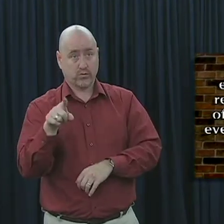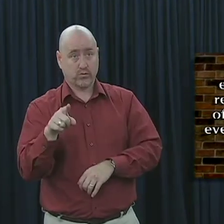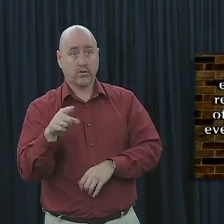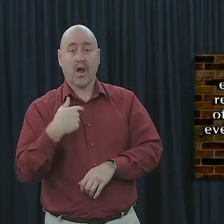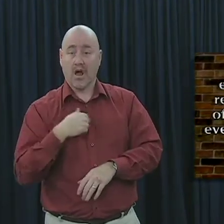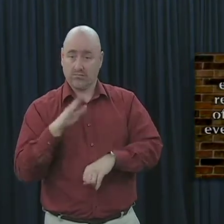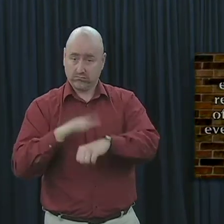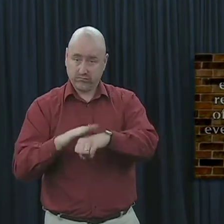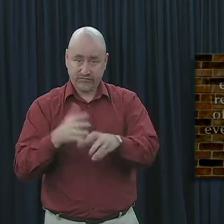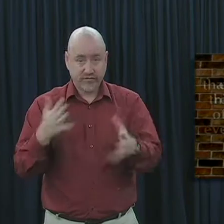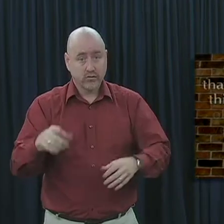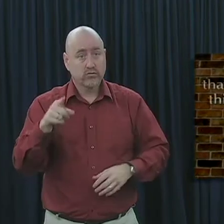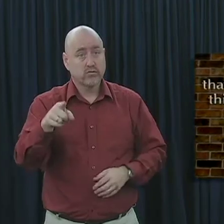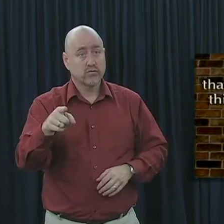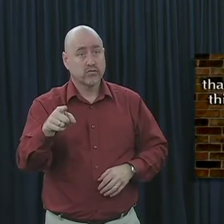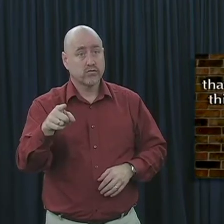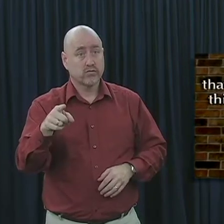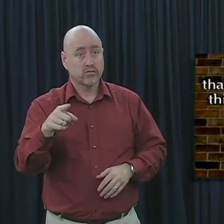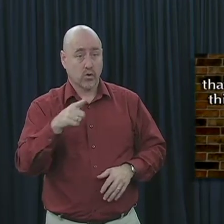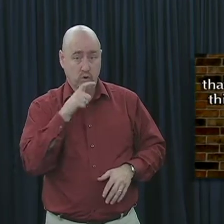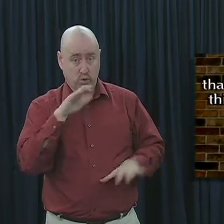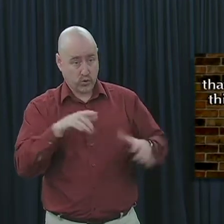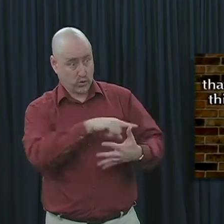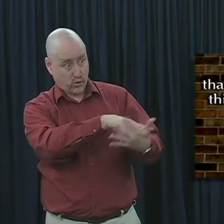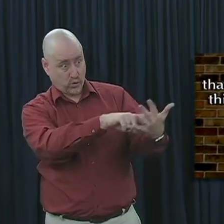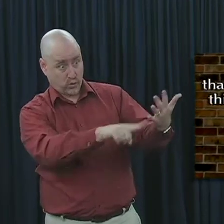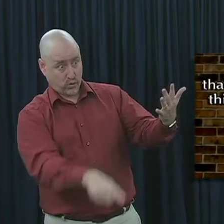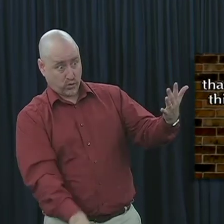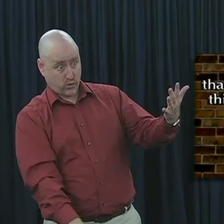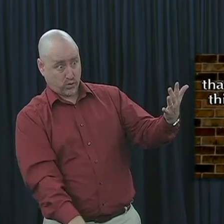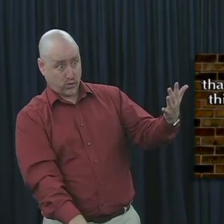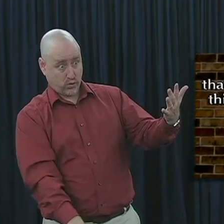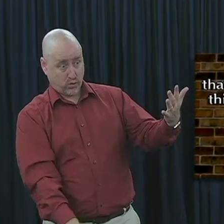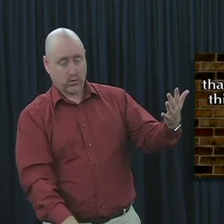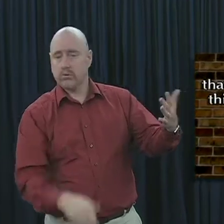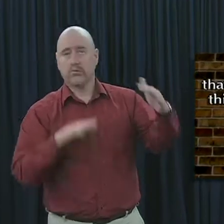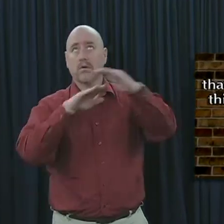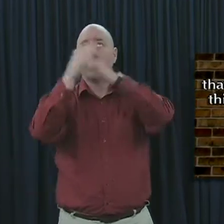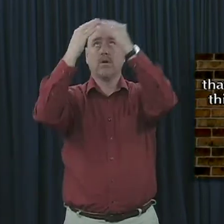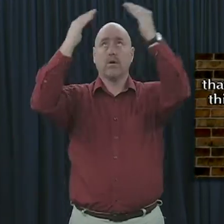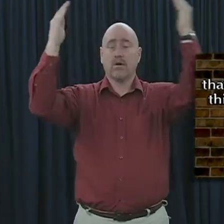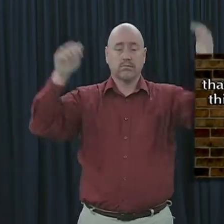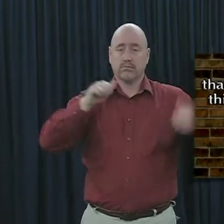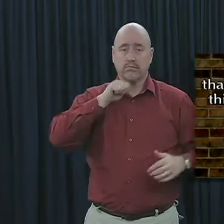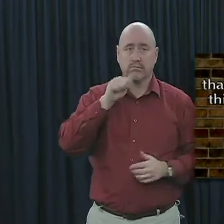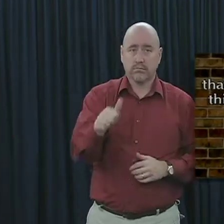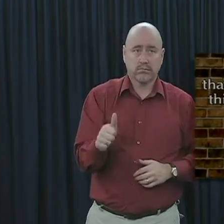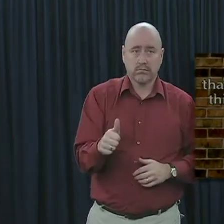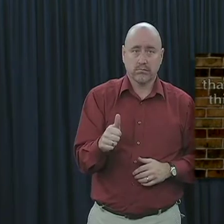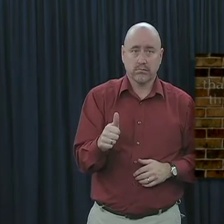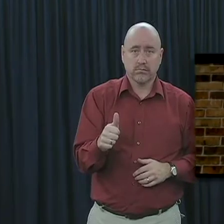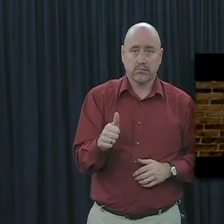even as I did forewarn you, that they who practice such things shall not inherit the kingdom of God.